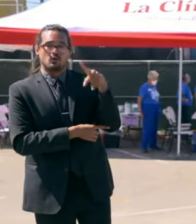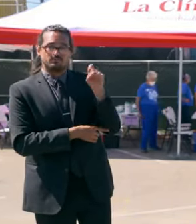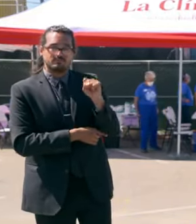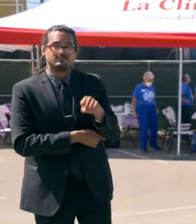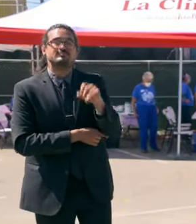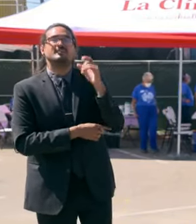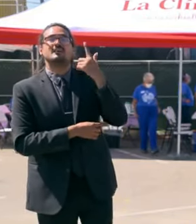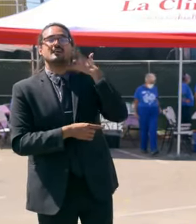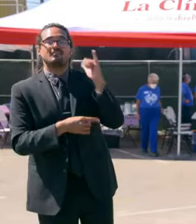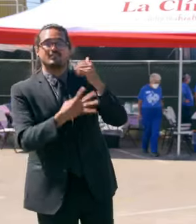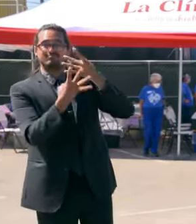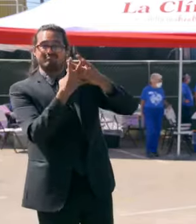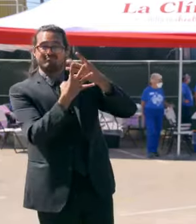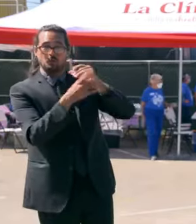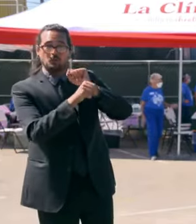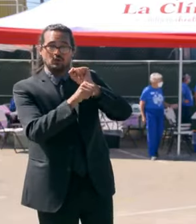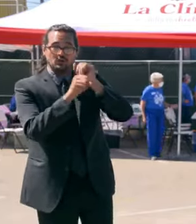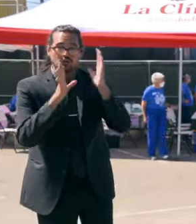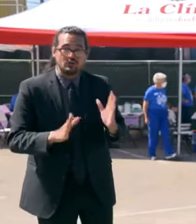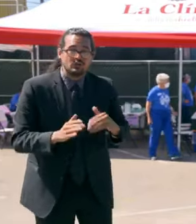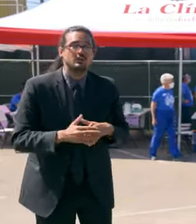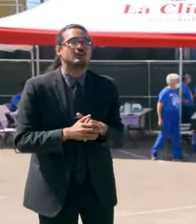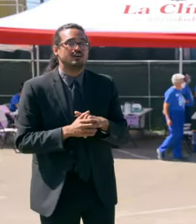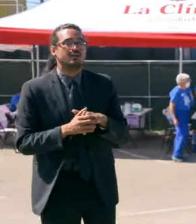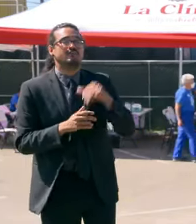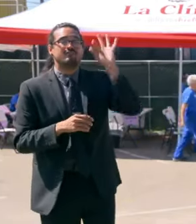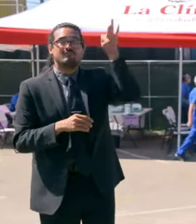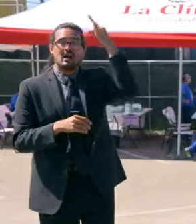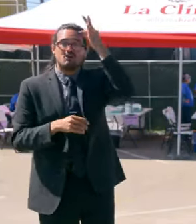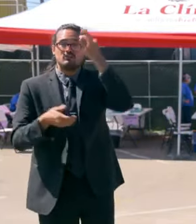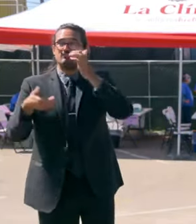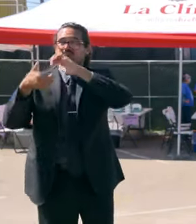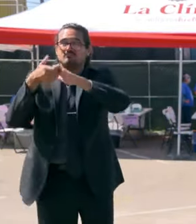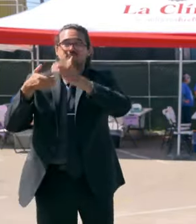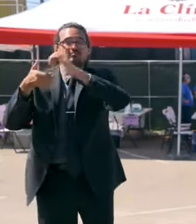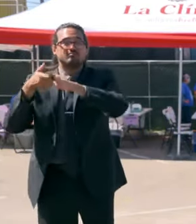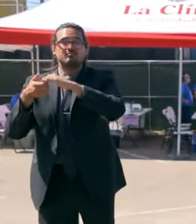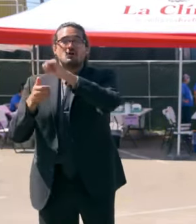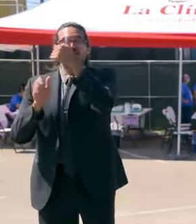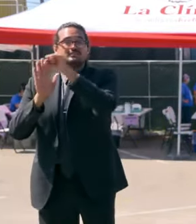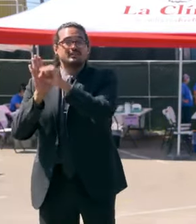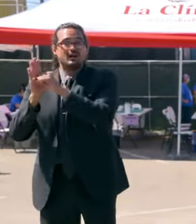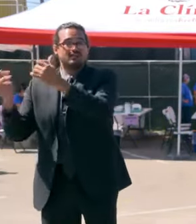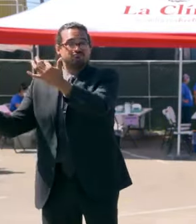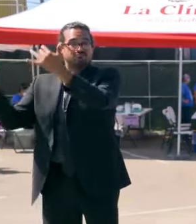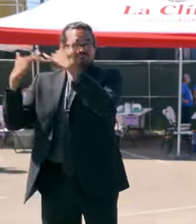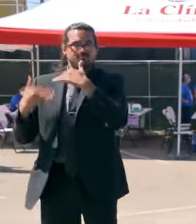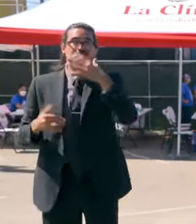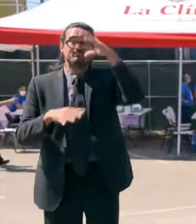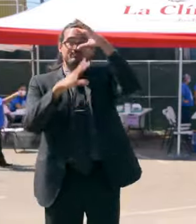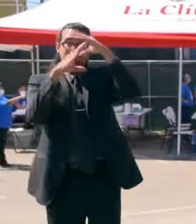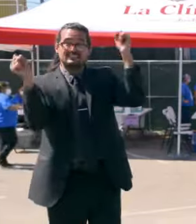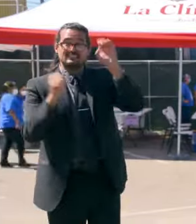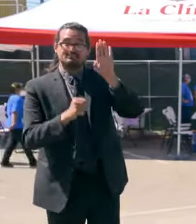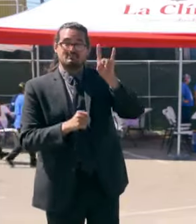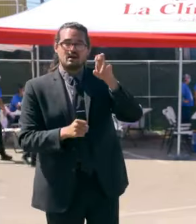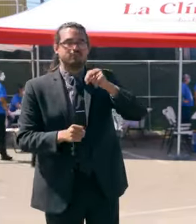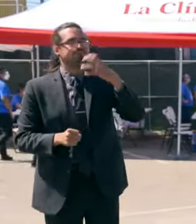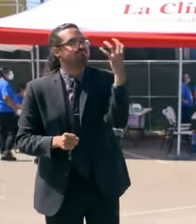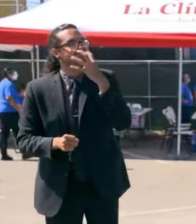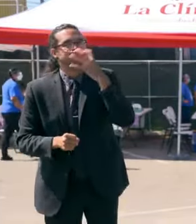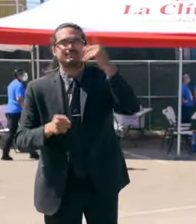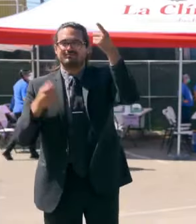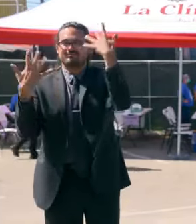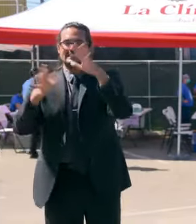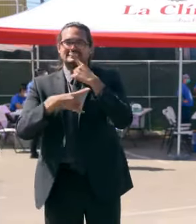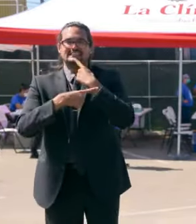this, federal partners. The president's been just magnificent. The major disaster declaration that we requested within 24 hours